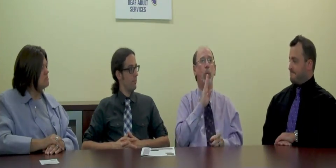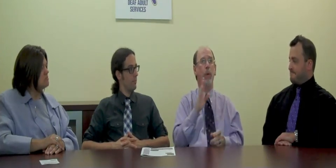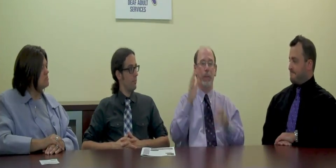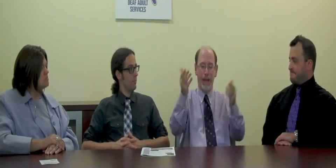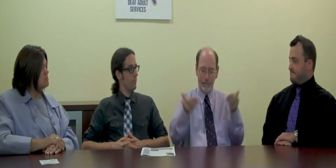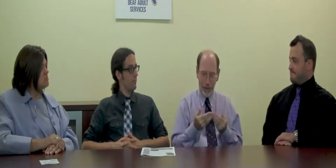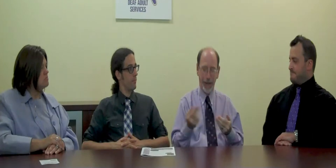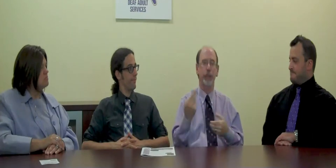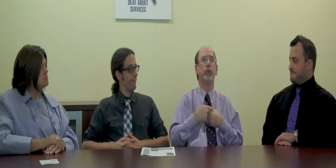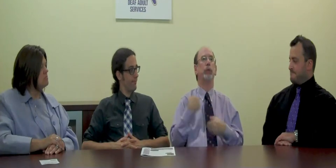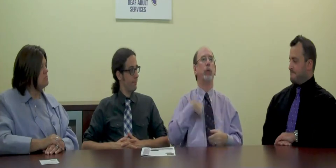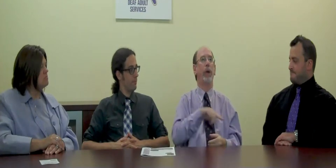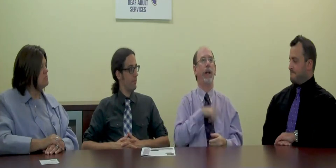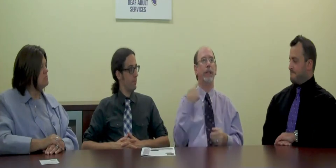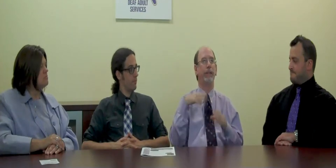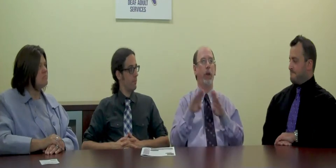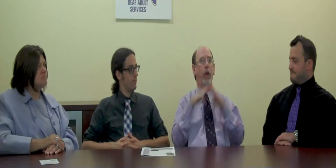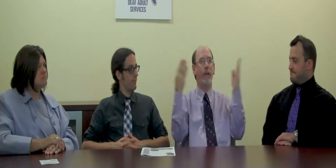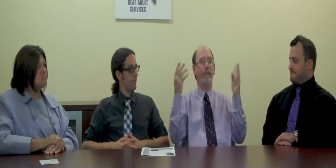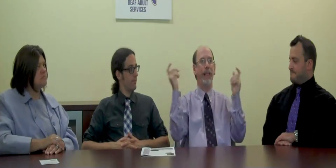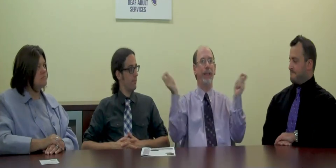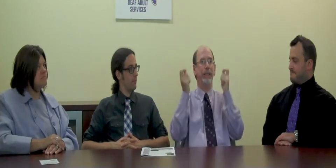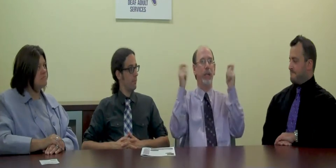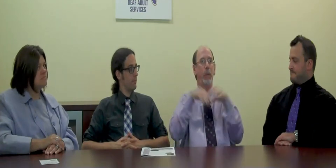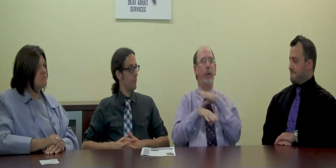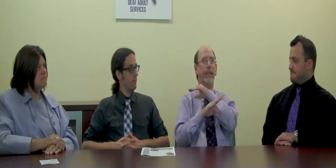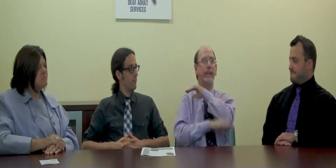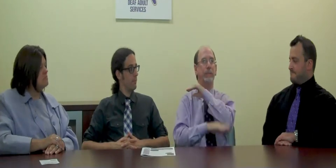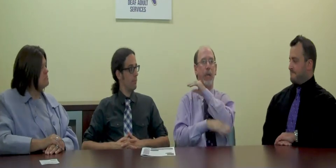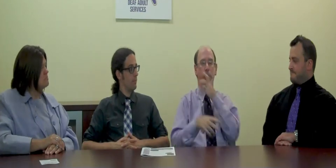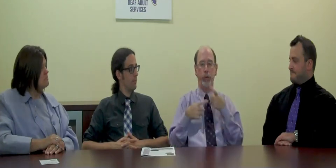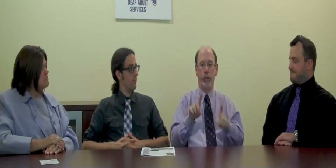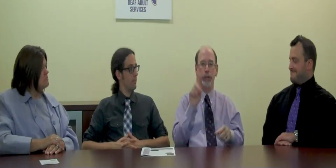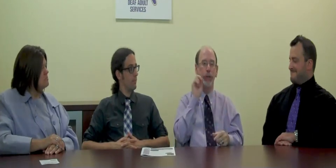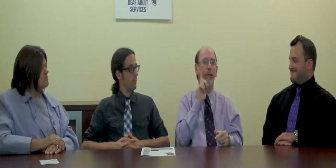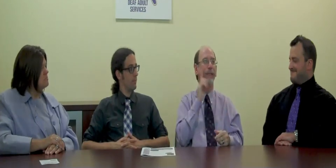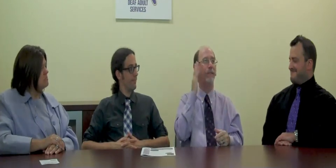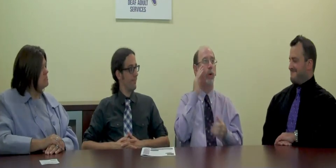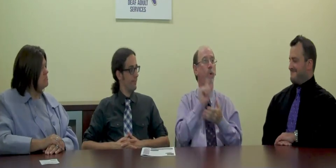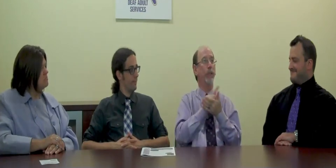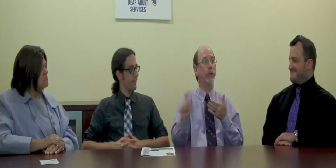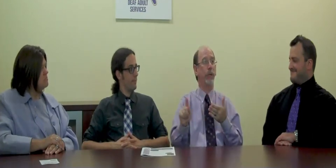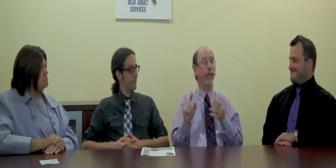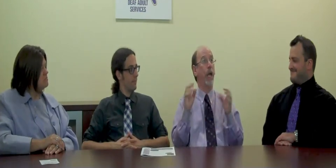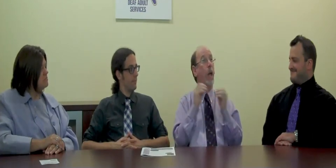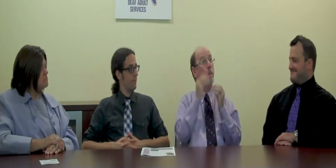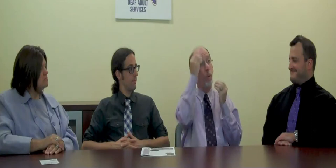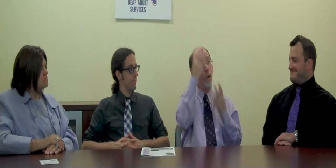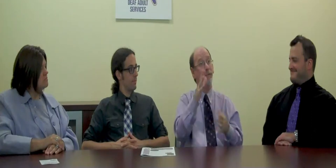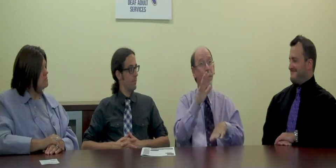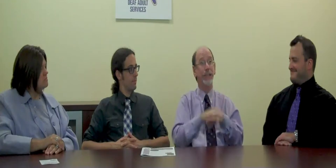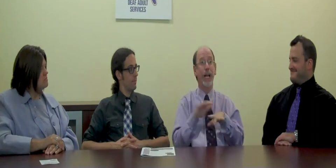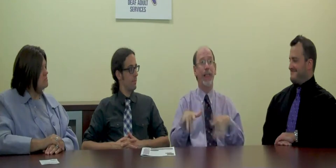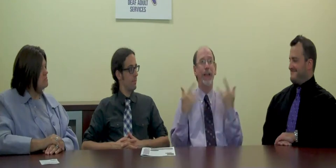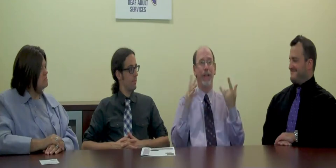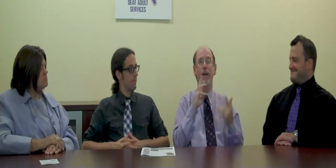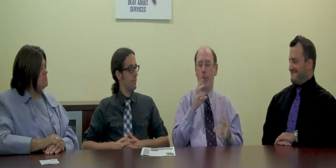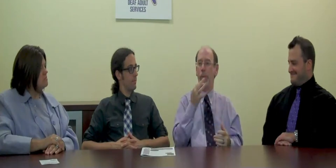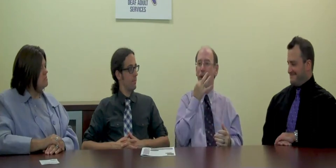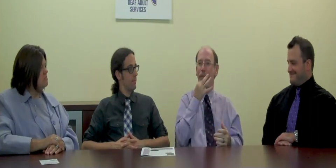All donors will be invited to join us for our unveiling ceremony in September during Deaf Awareness Week. More information on